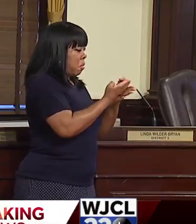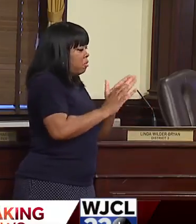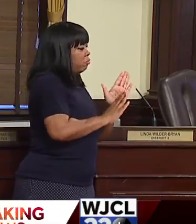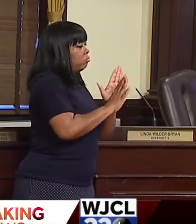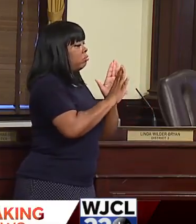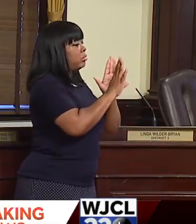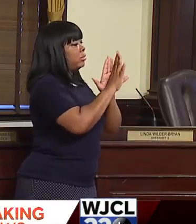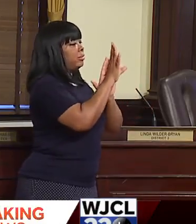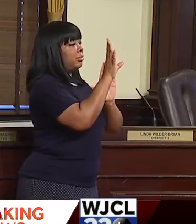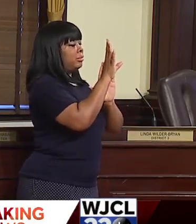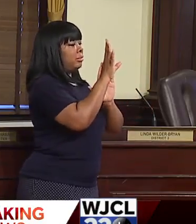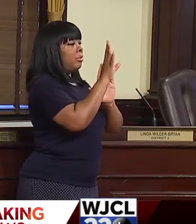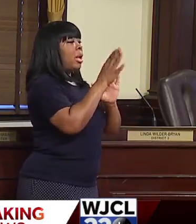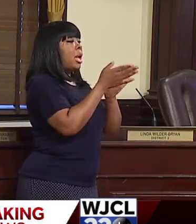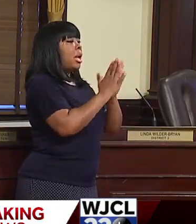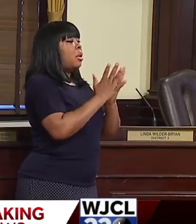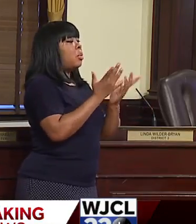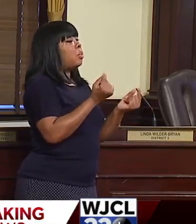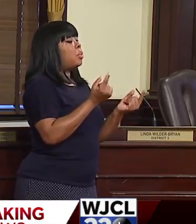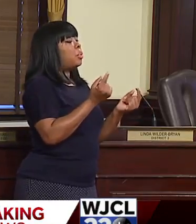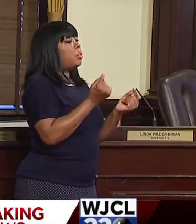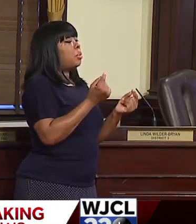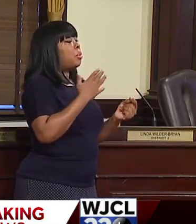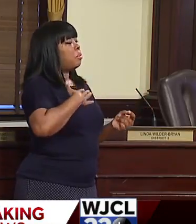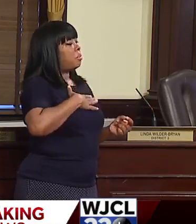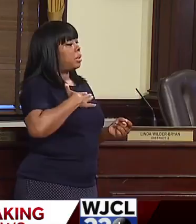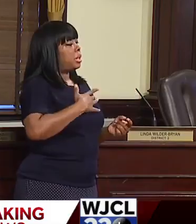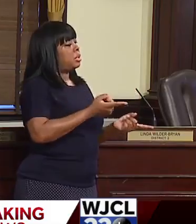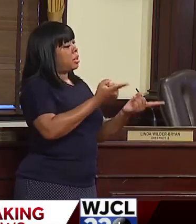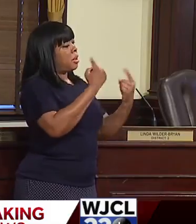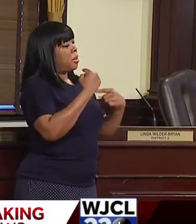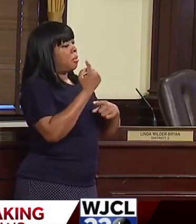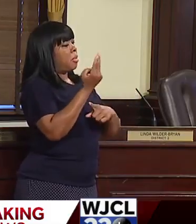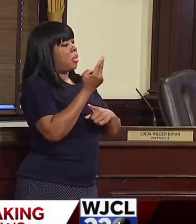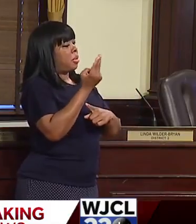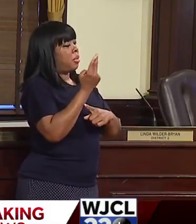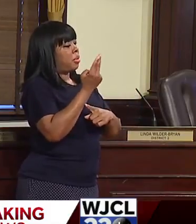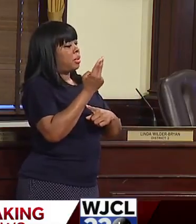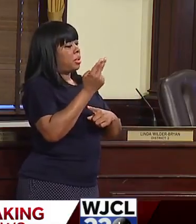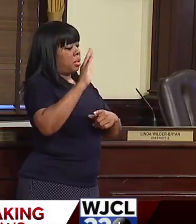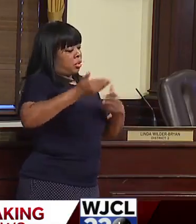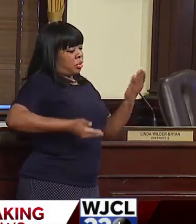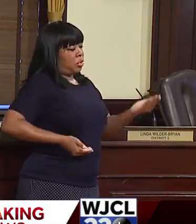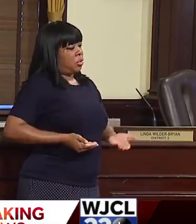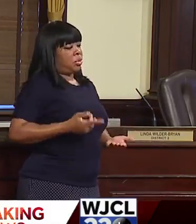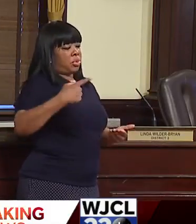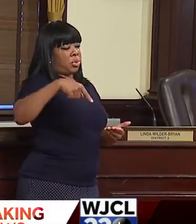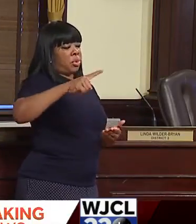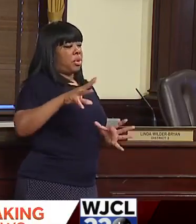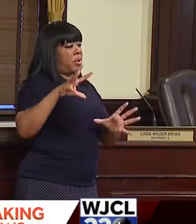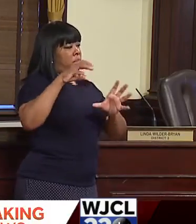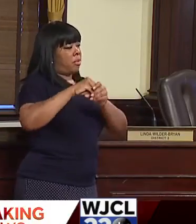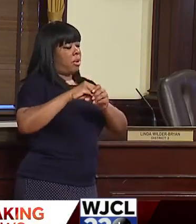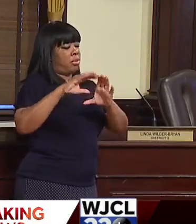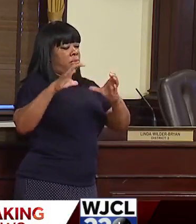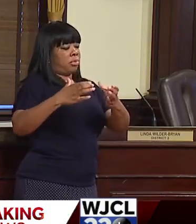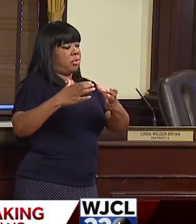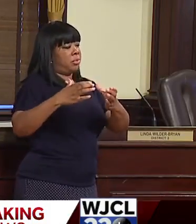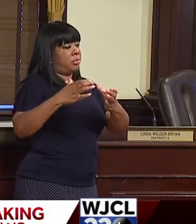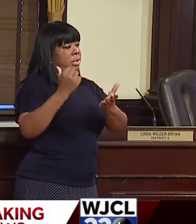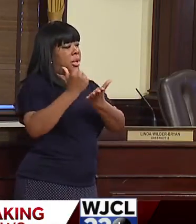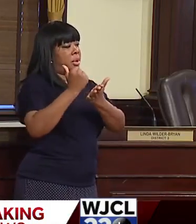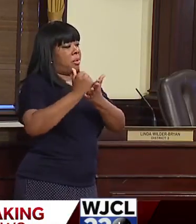And so we're asking for you to join us as we introduce our task force. As you may remember,